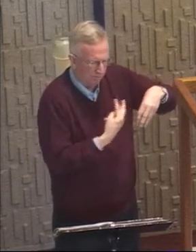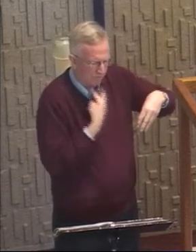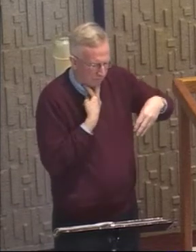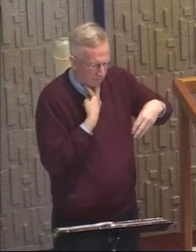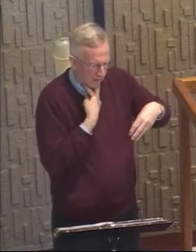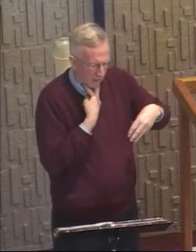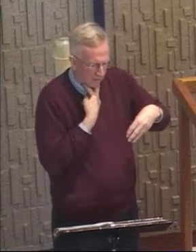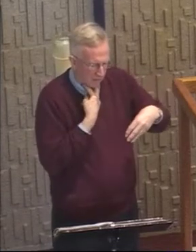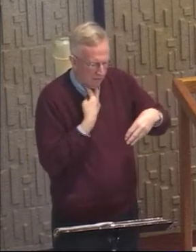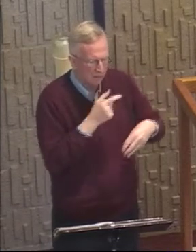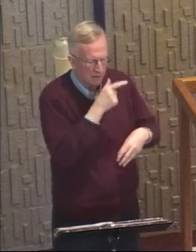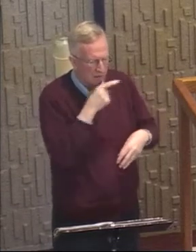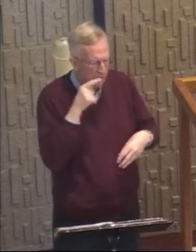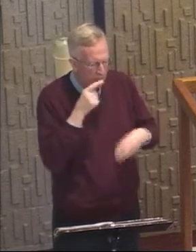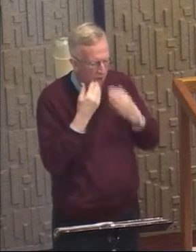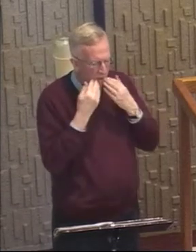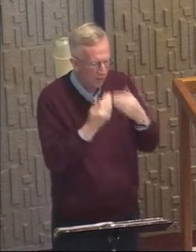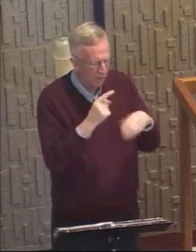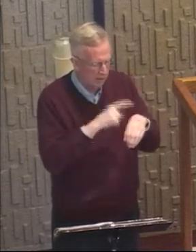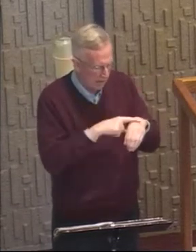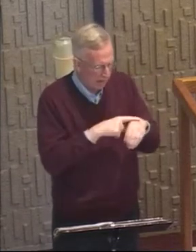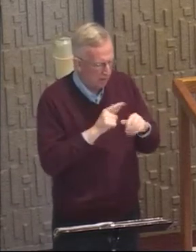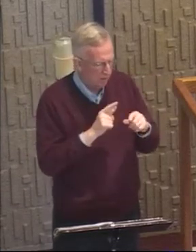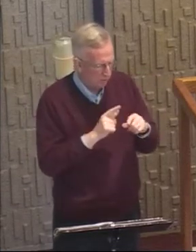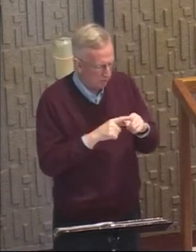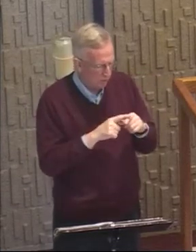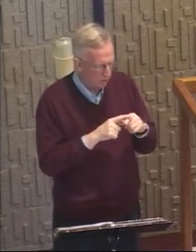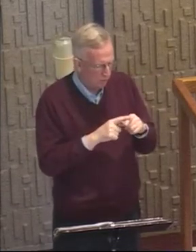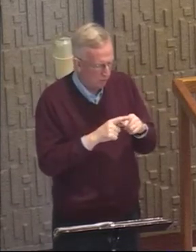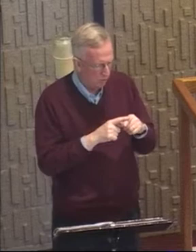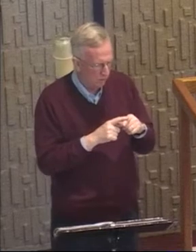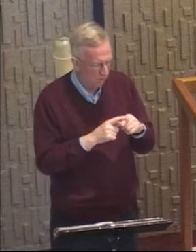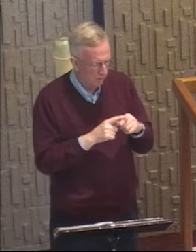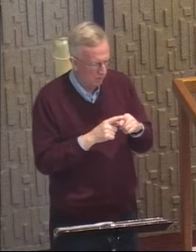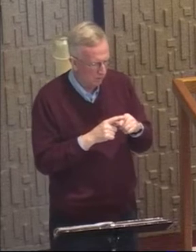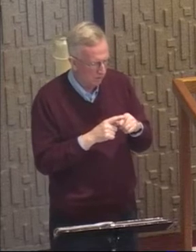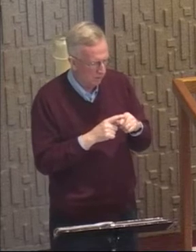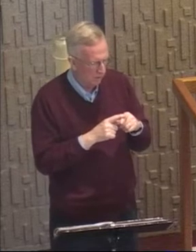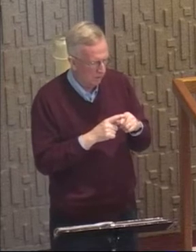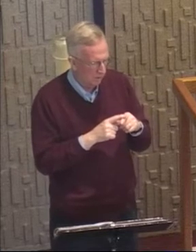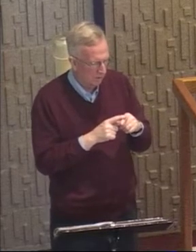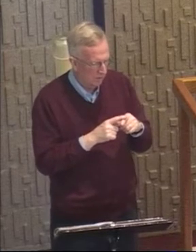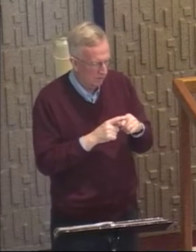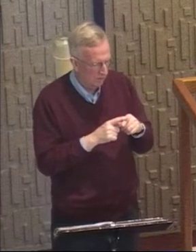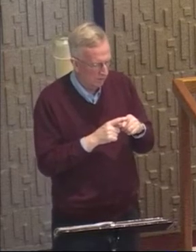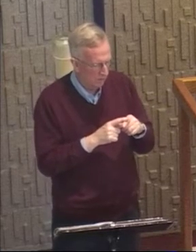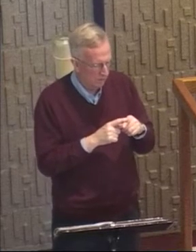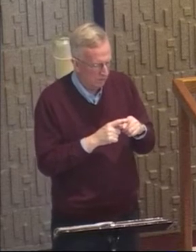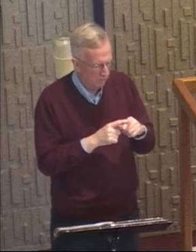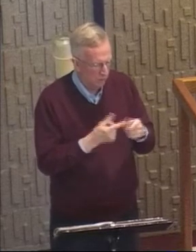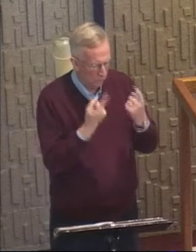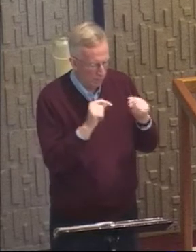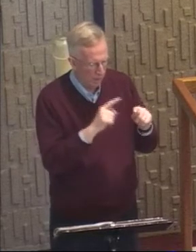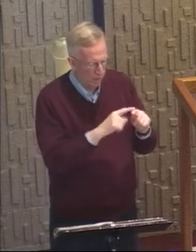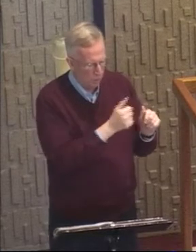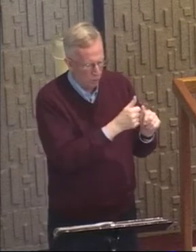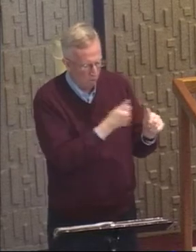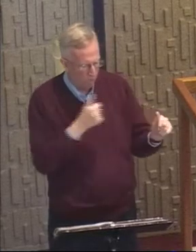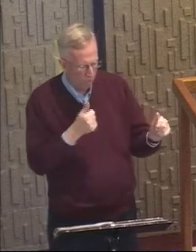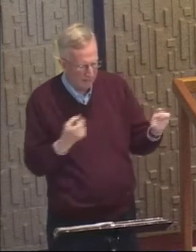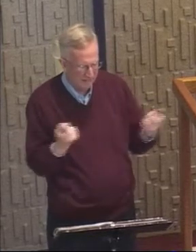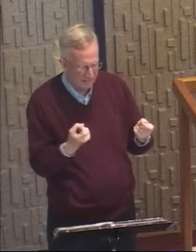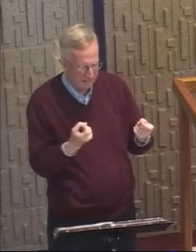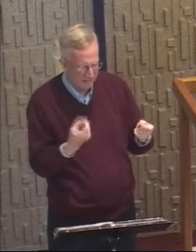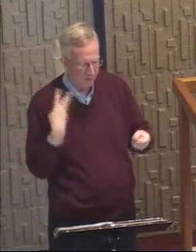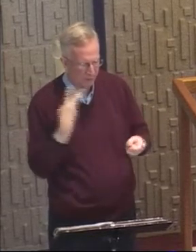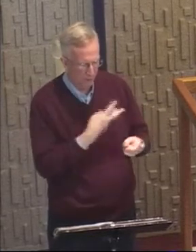time to call to mind the sin that we are bound by. What is it that